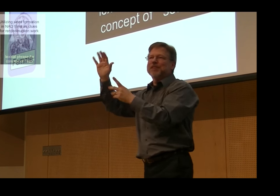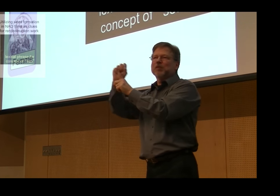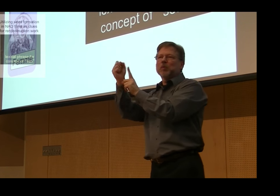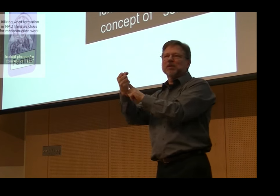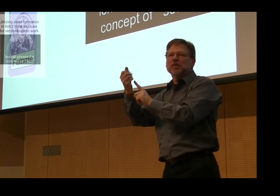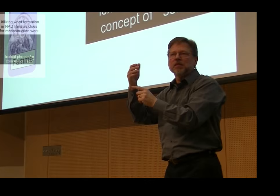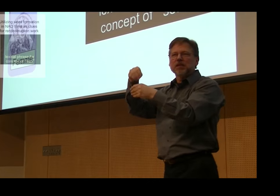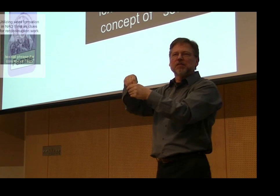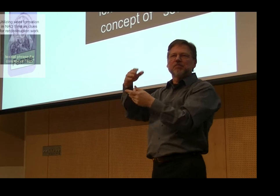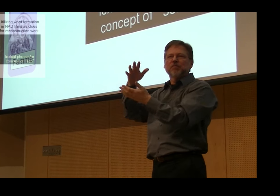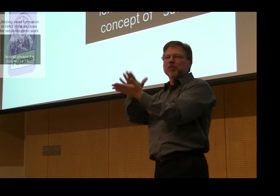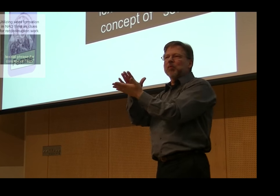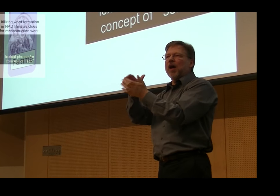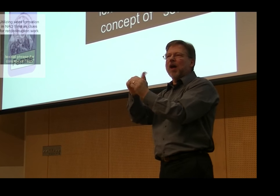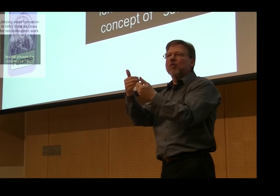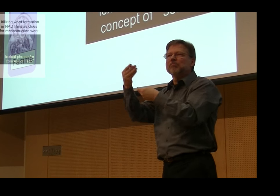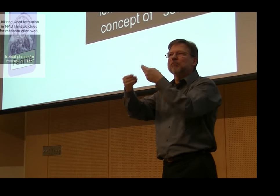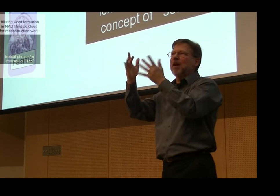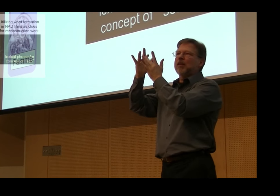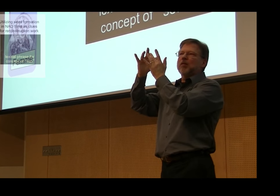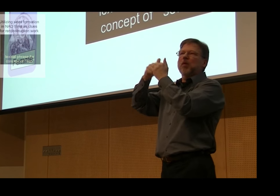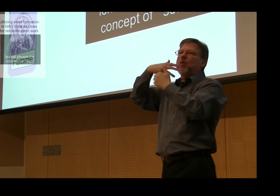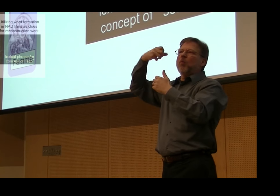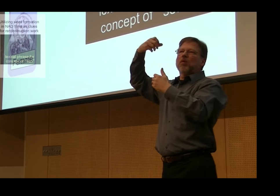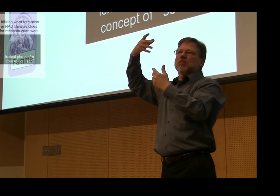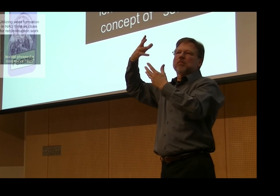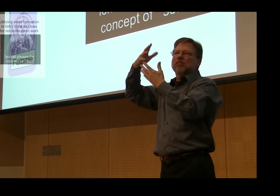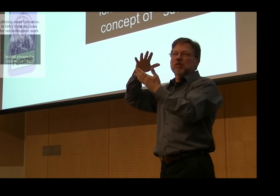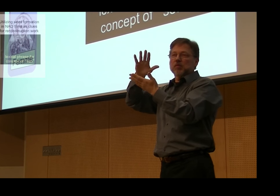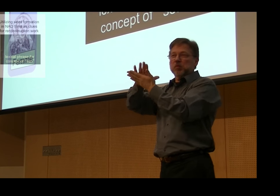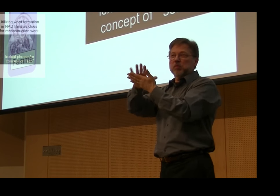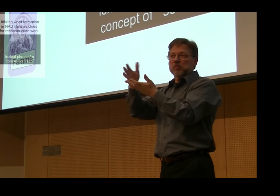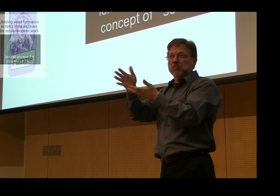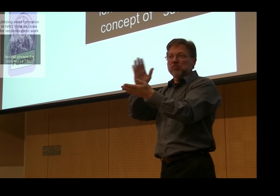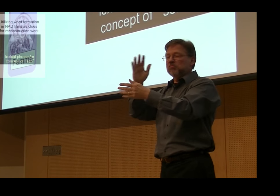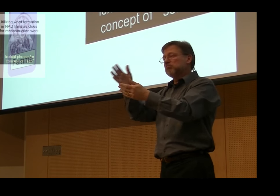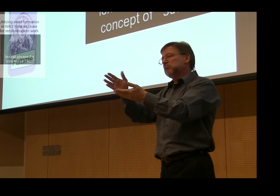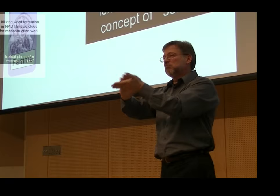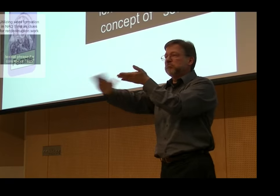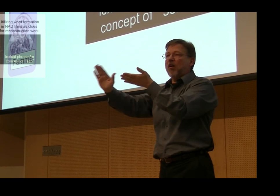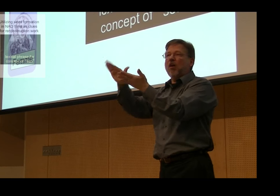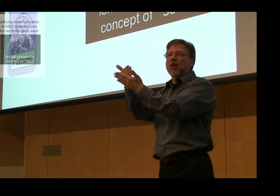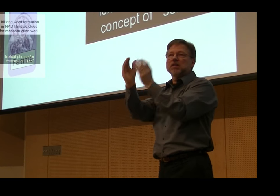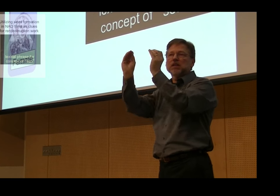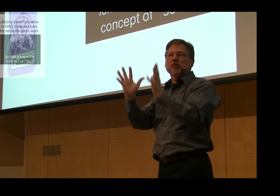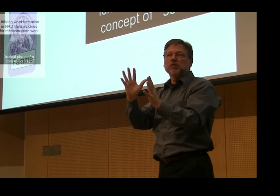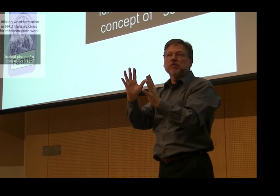The reason why modern French Sign Language has diverged so much has to do with maintaining